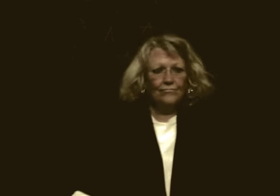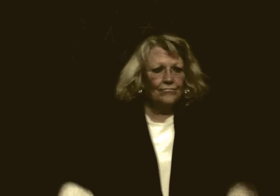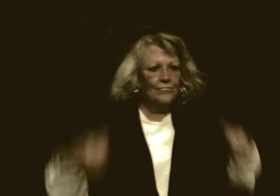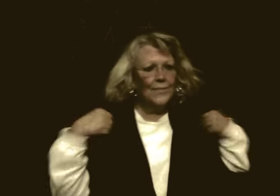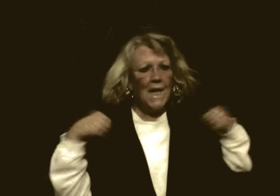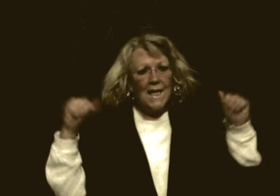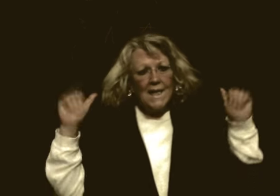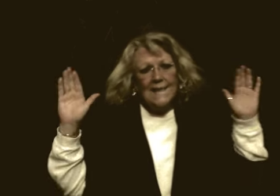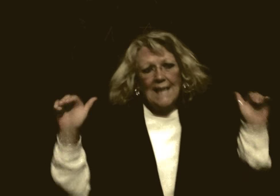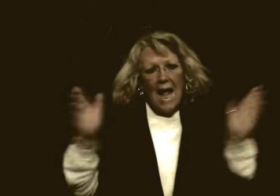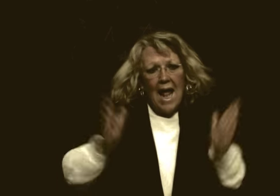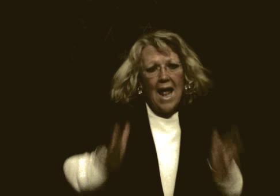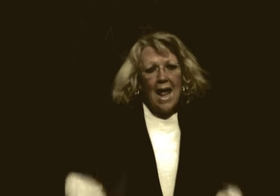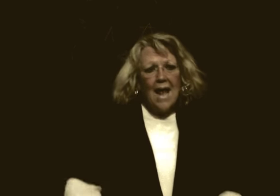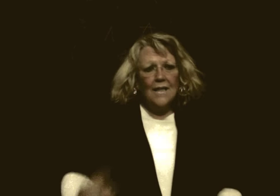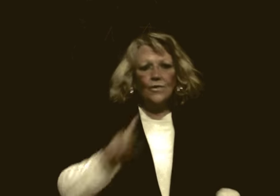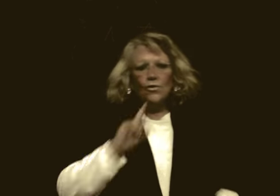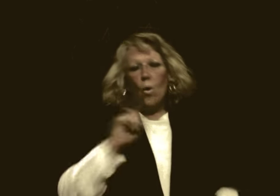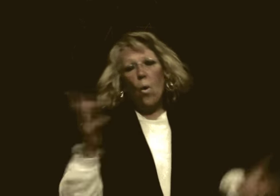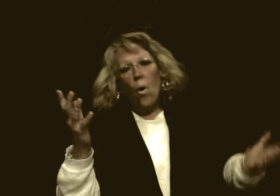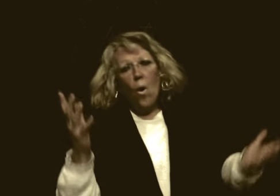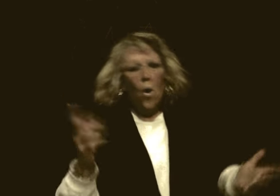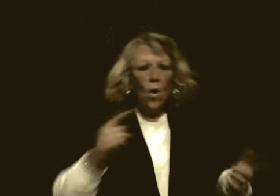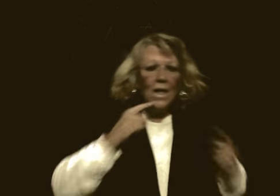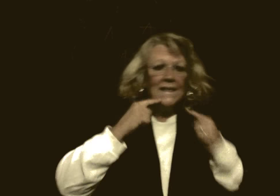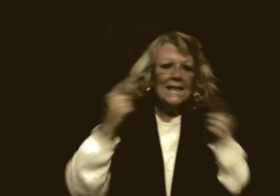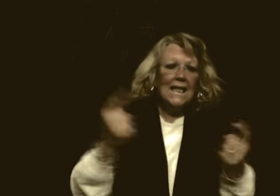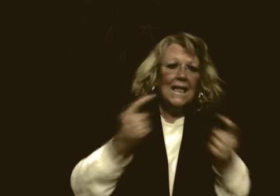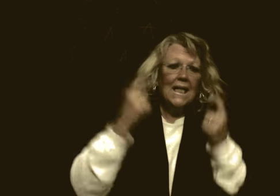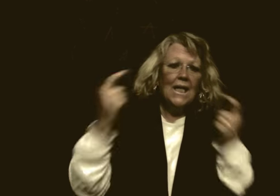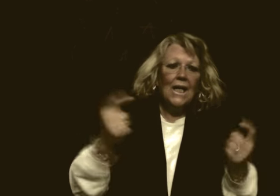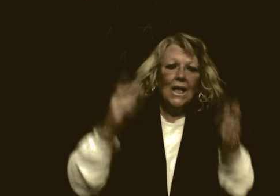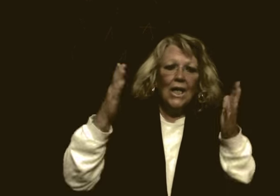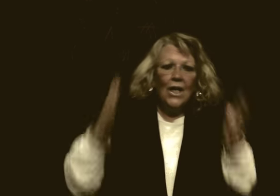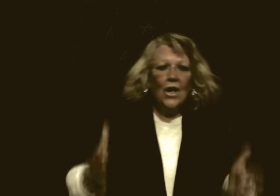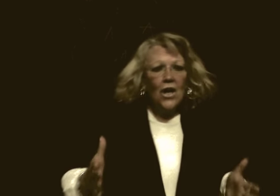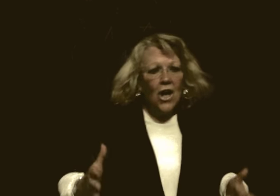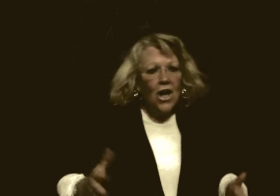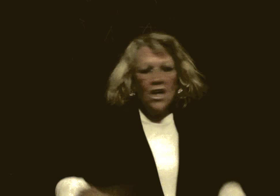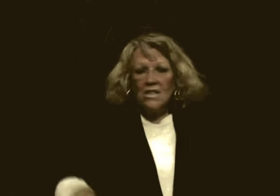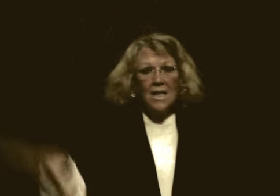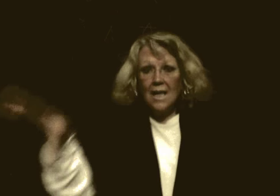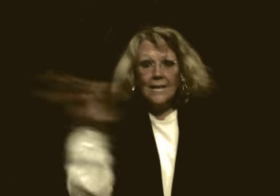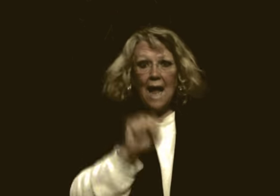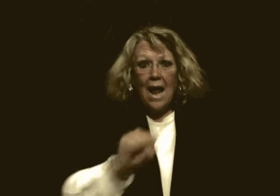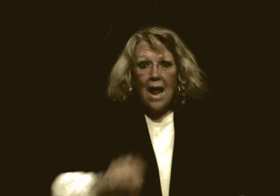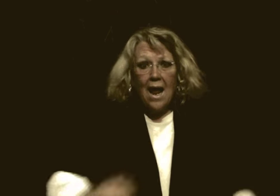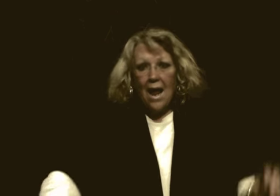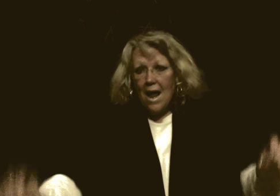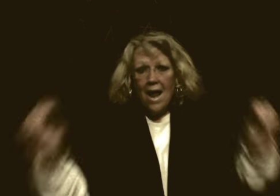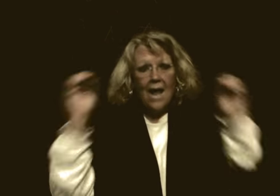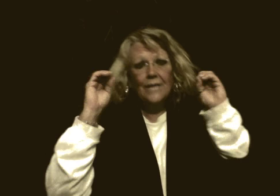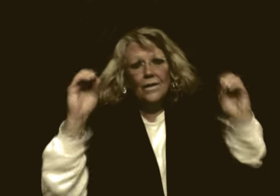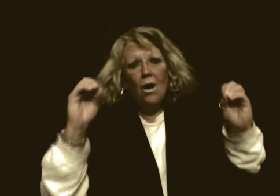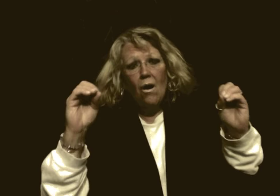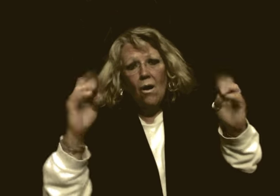Say it's all, say it's all Telling the